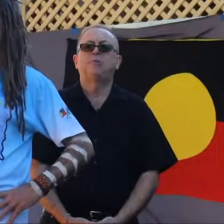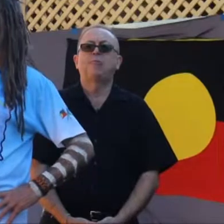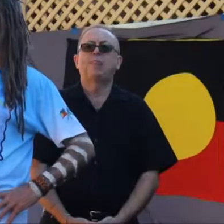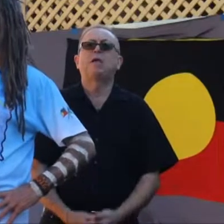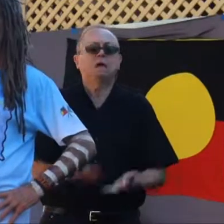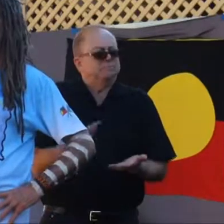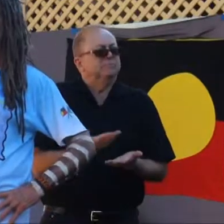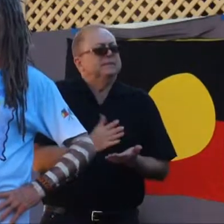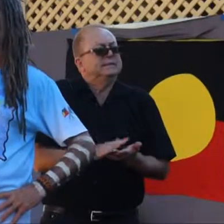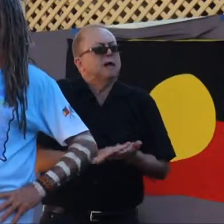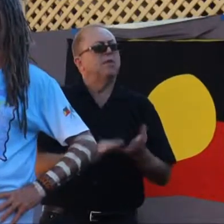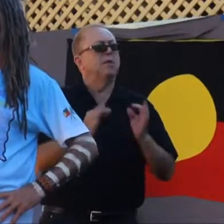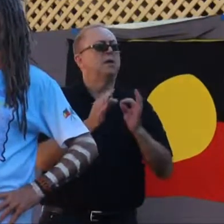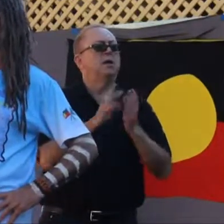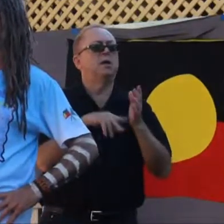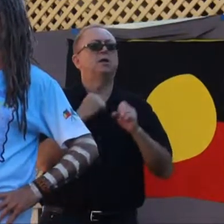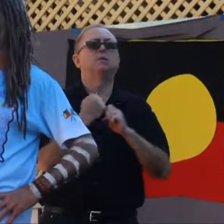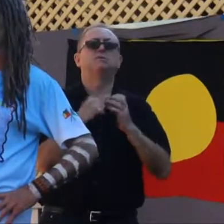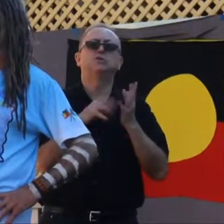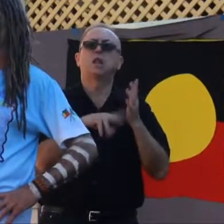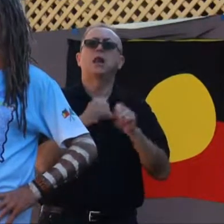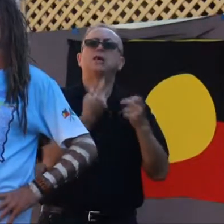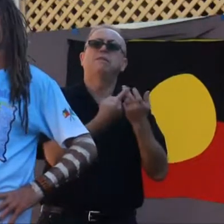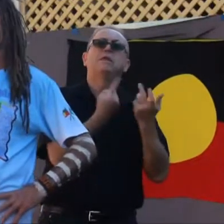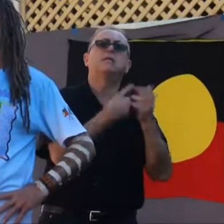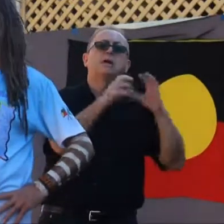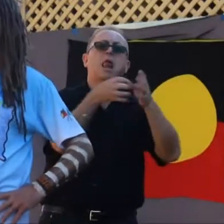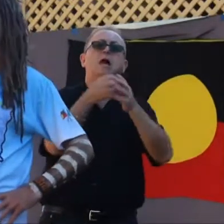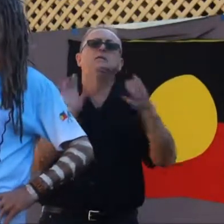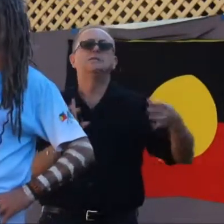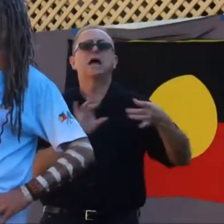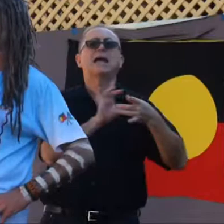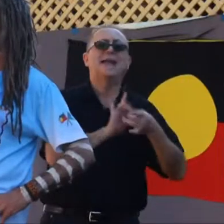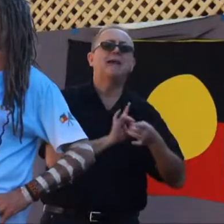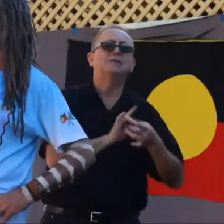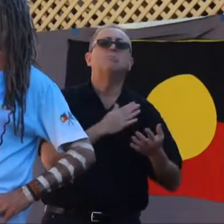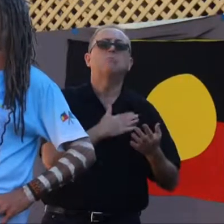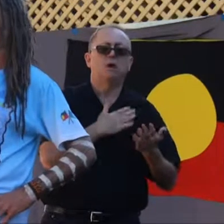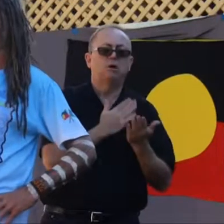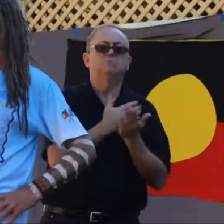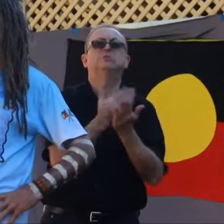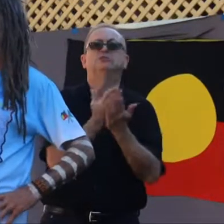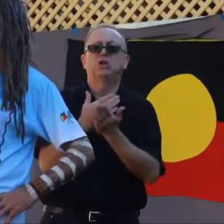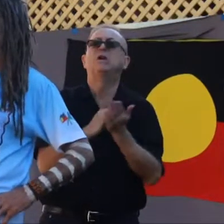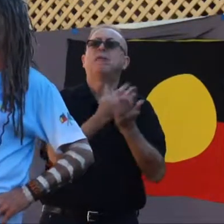people and all the other clan groups, how we connect to our great big country. We like to share our stories and we acknowledge each other.